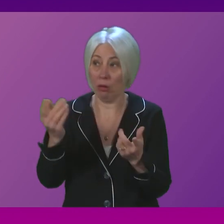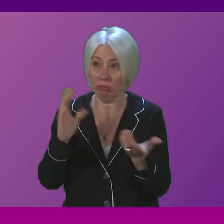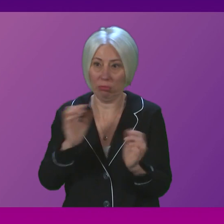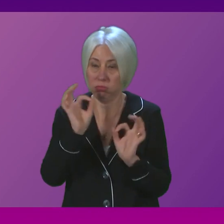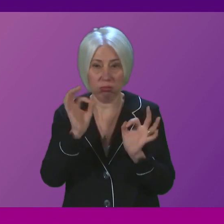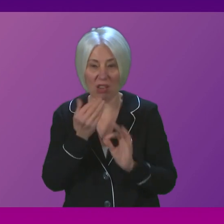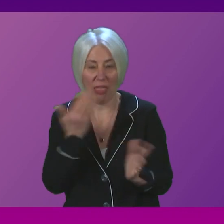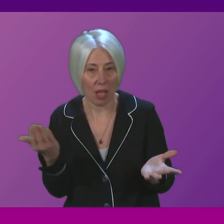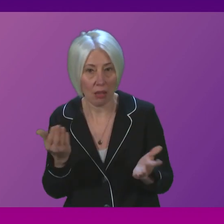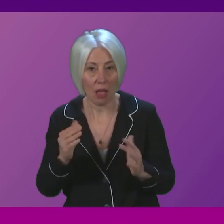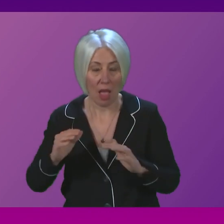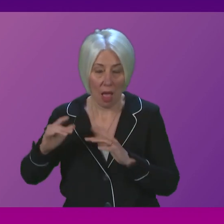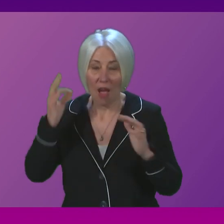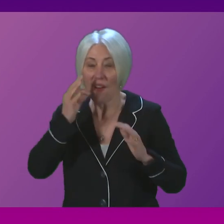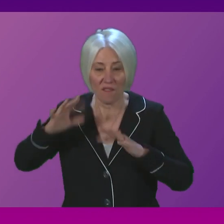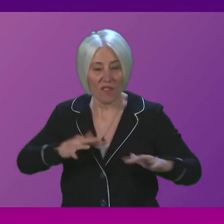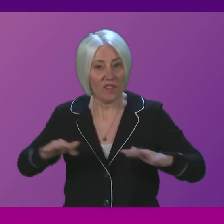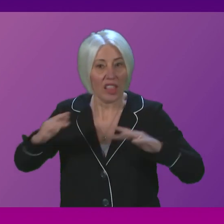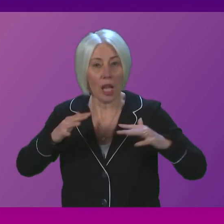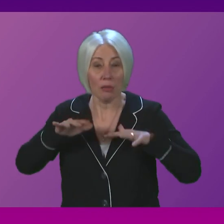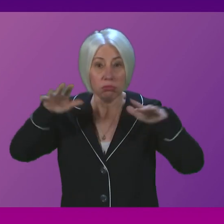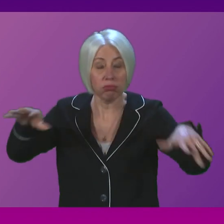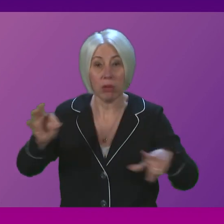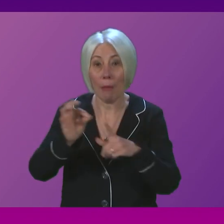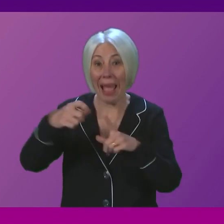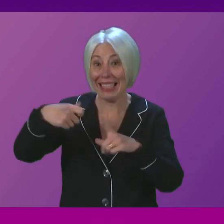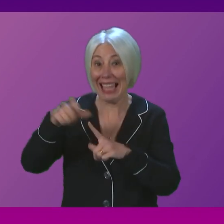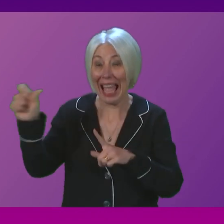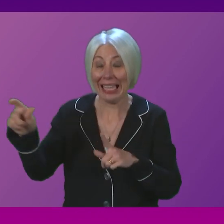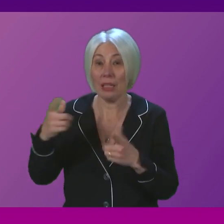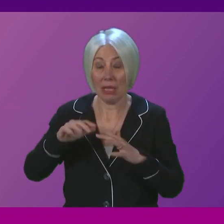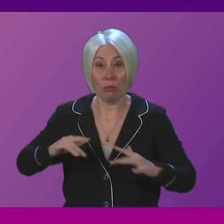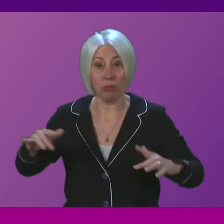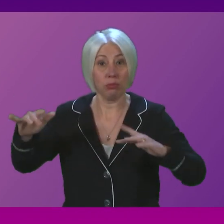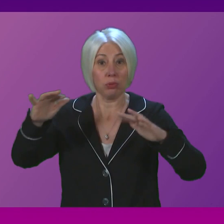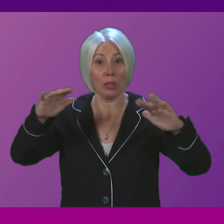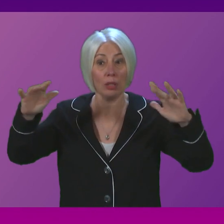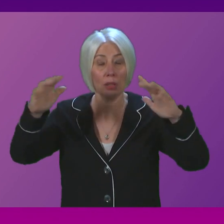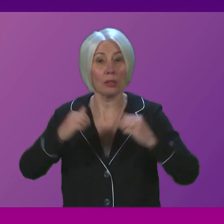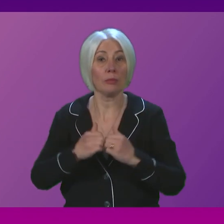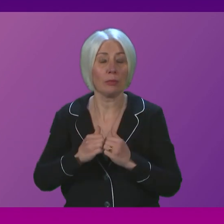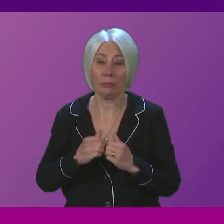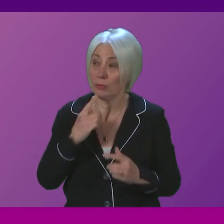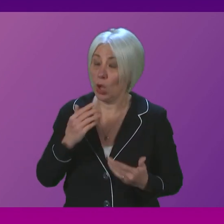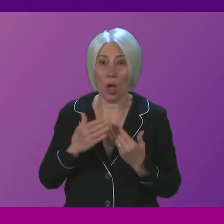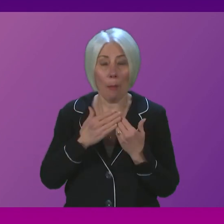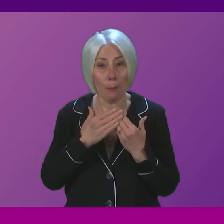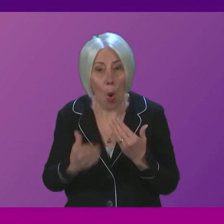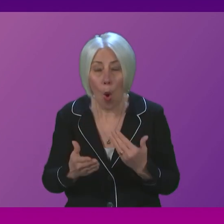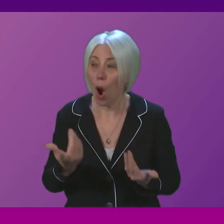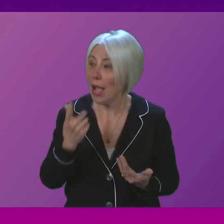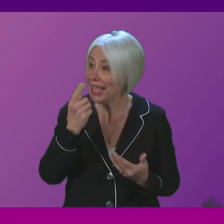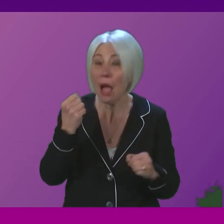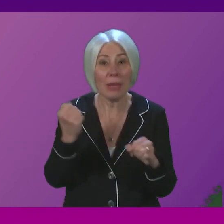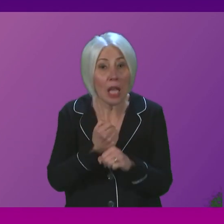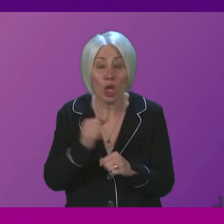of floods caused by climate change in Pakistan can the First Minister set out what more can and should be done at COP27